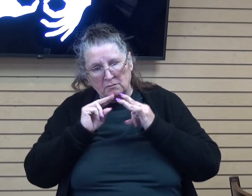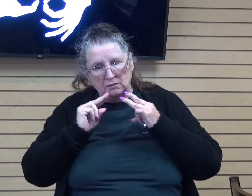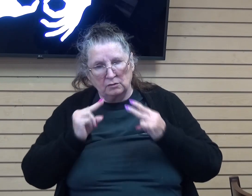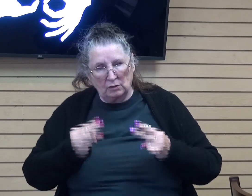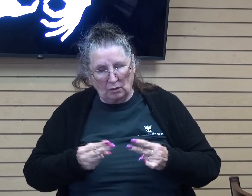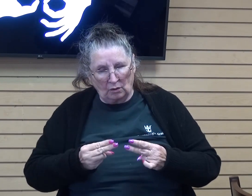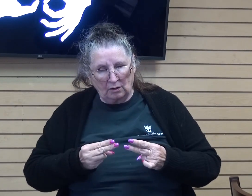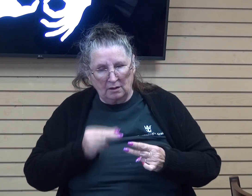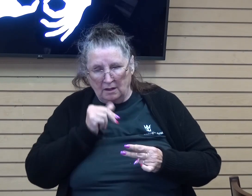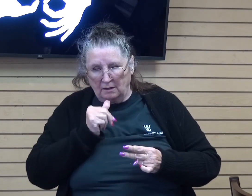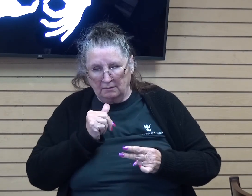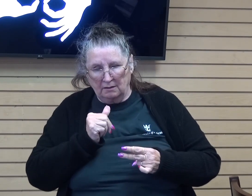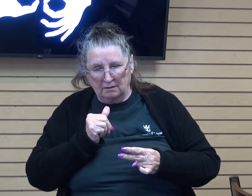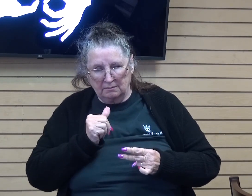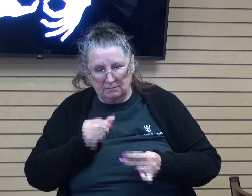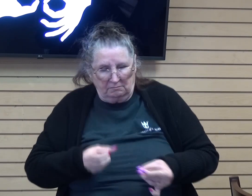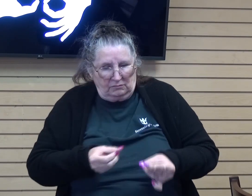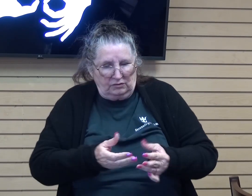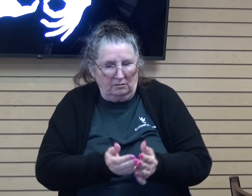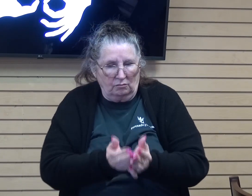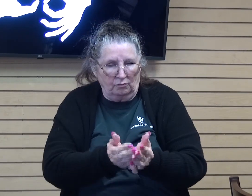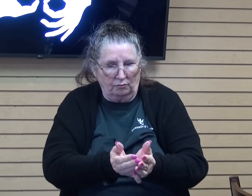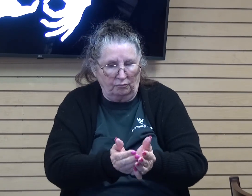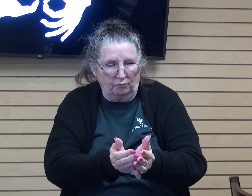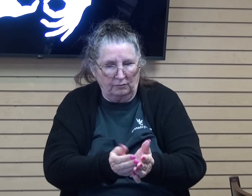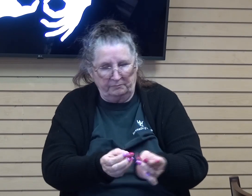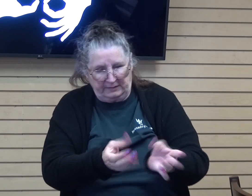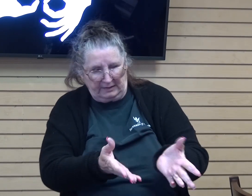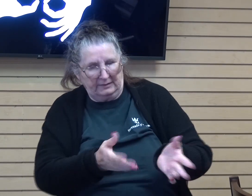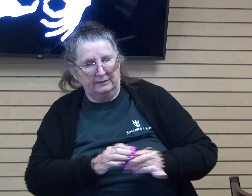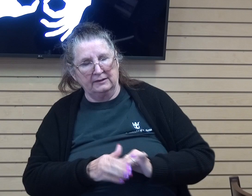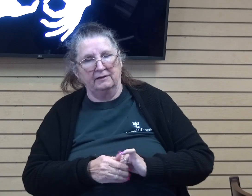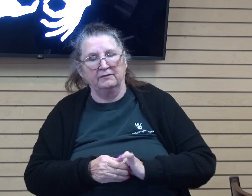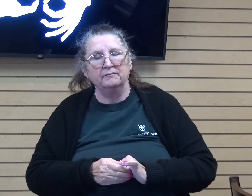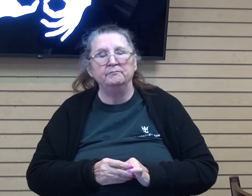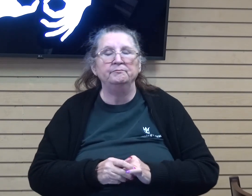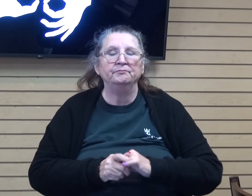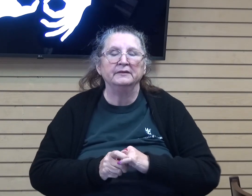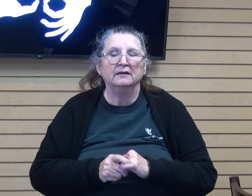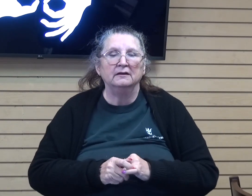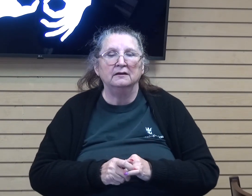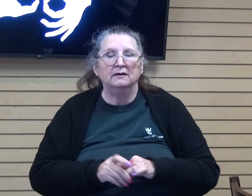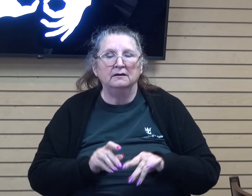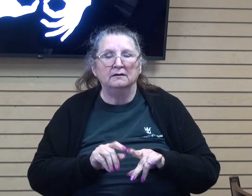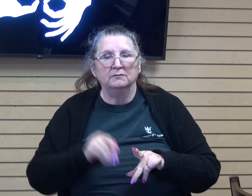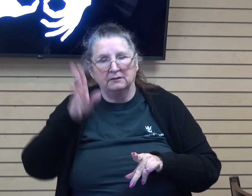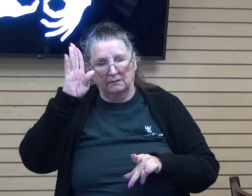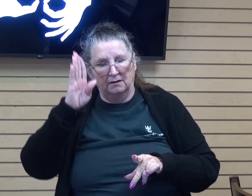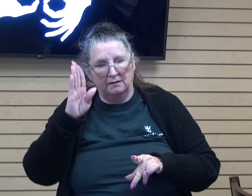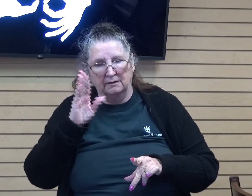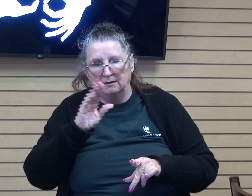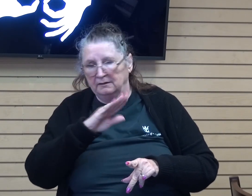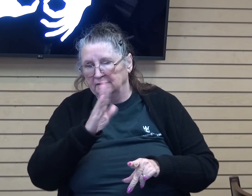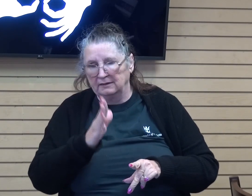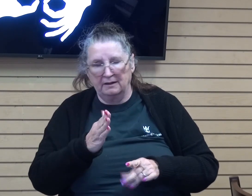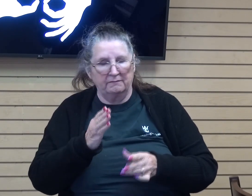Not that he didn't just set him out on the boat to float around the world. But he never forgot about him. And he kept